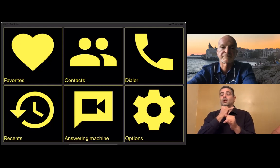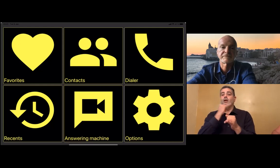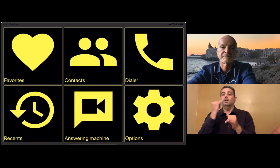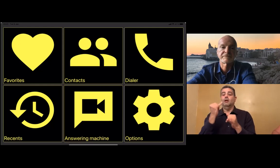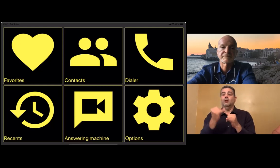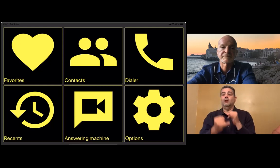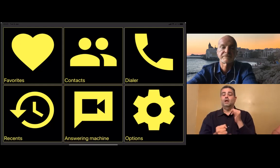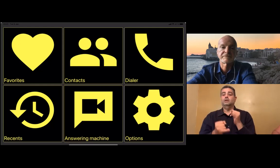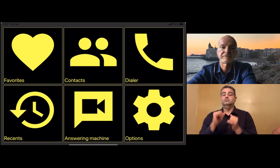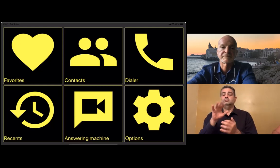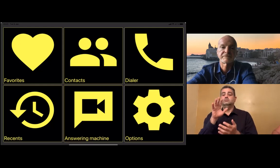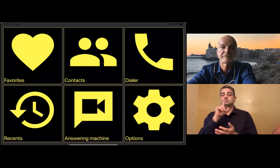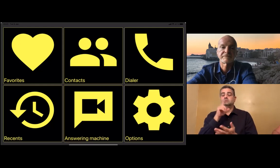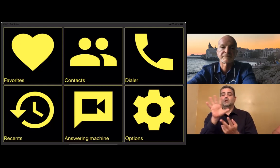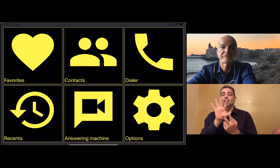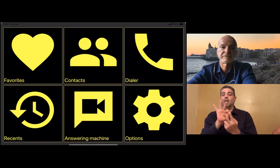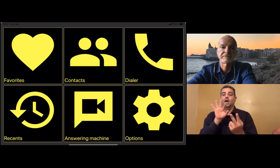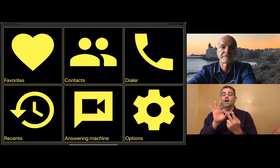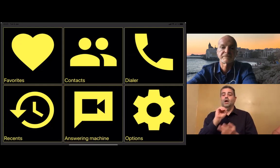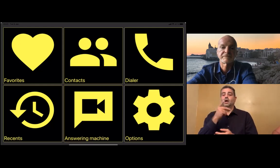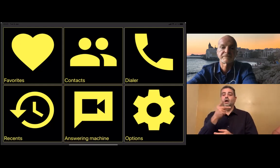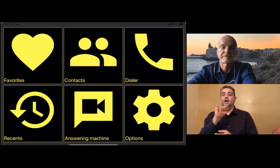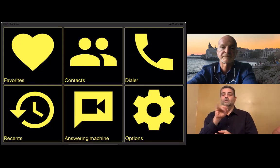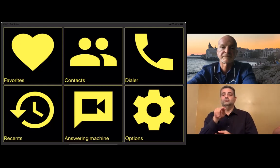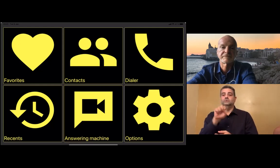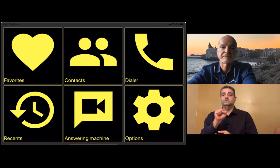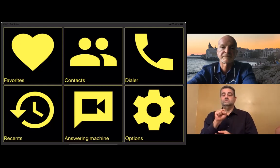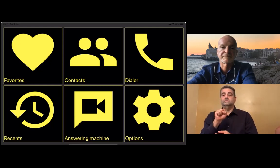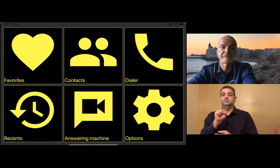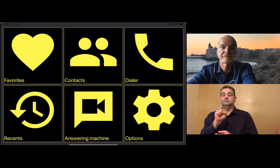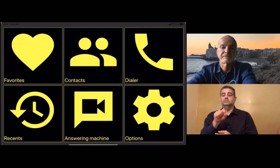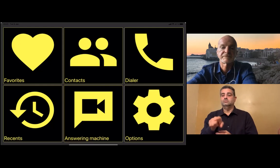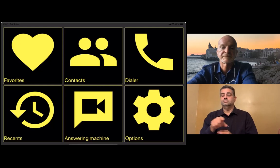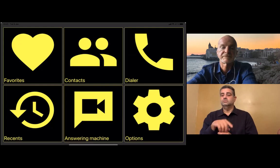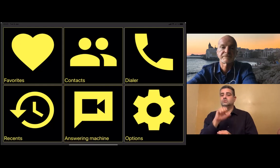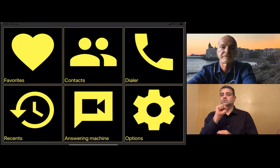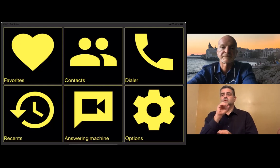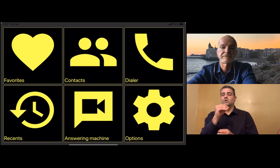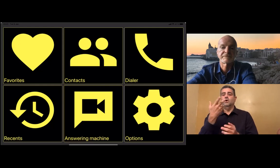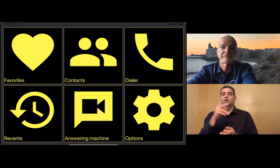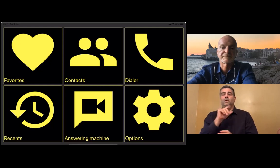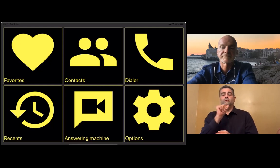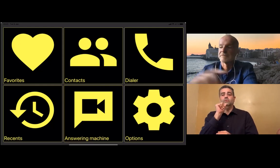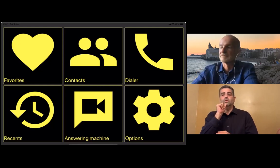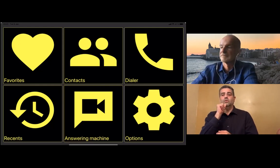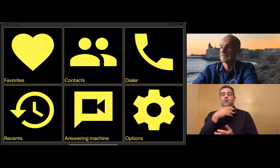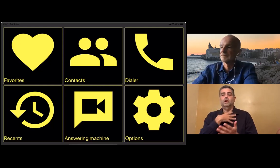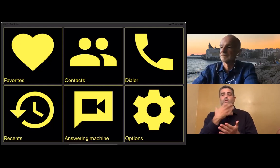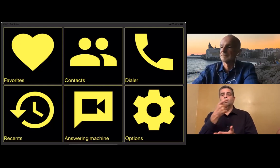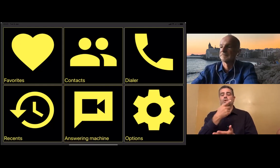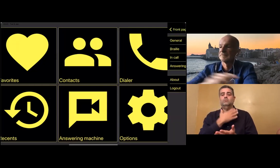that we have in our app that isn't available in native RTT. And then finally is option.